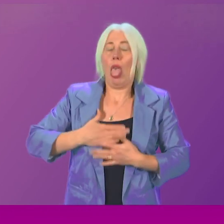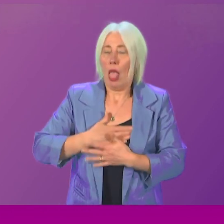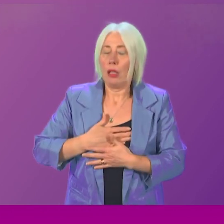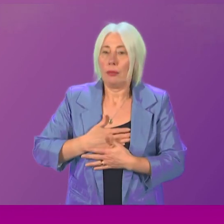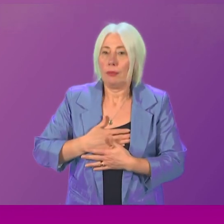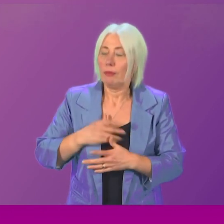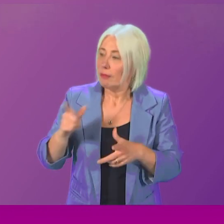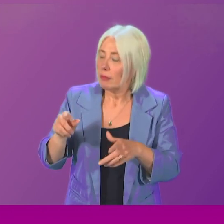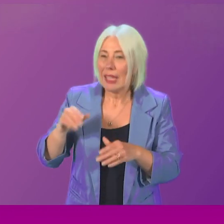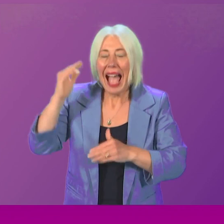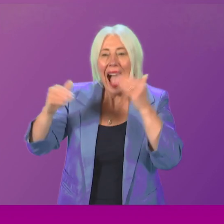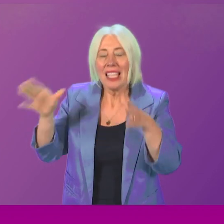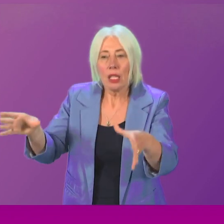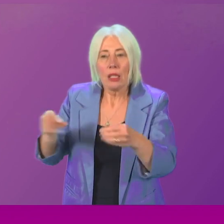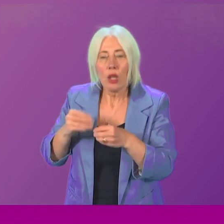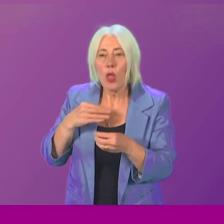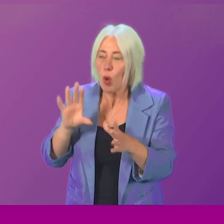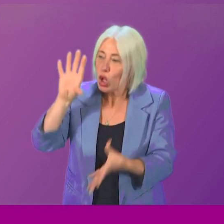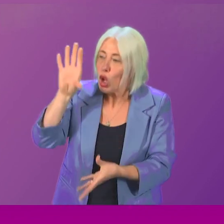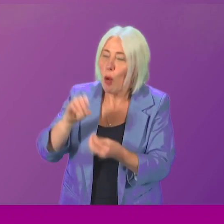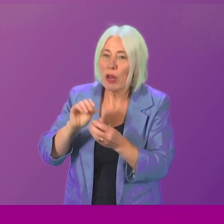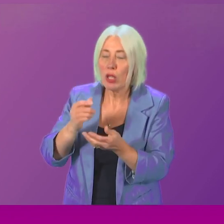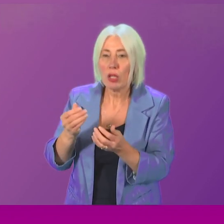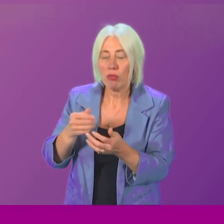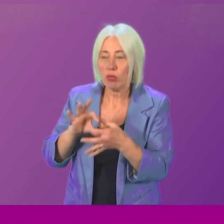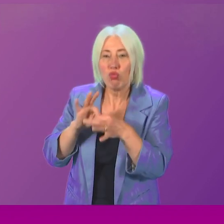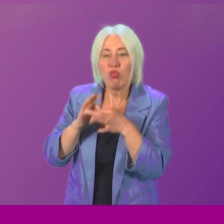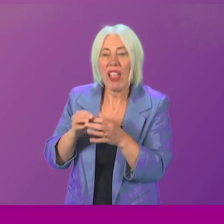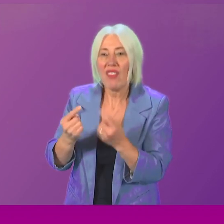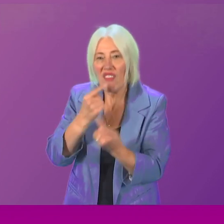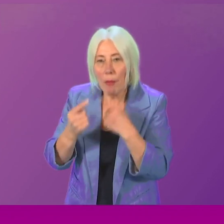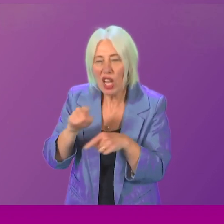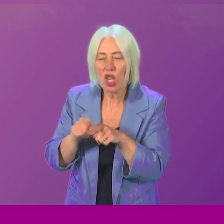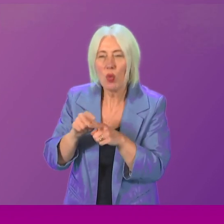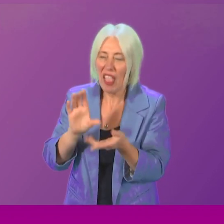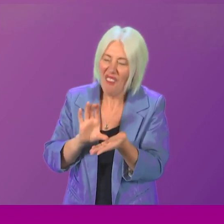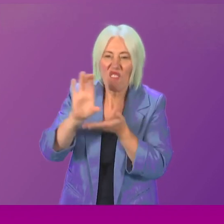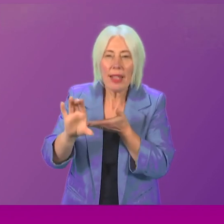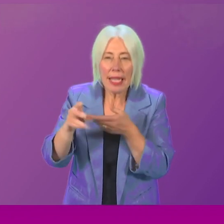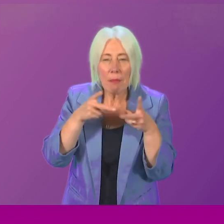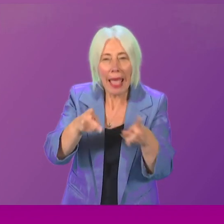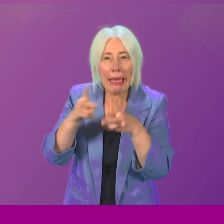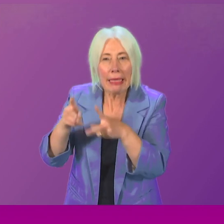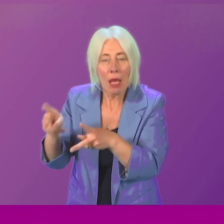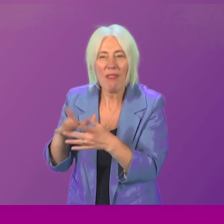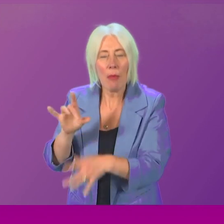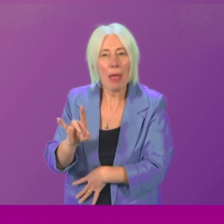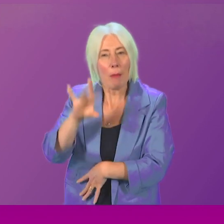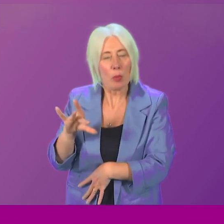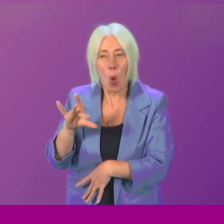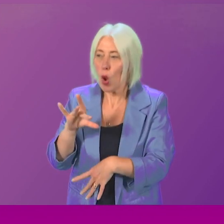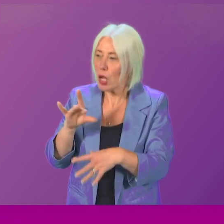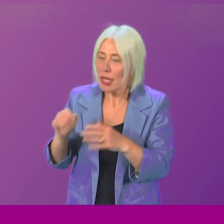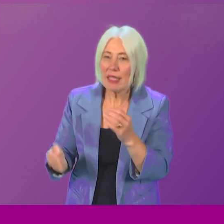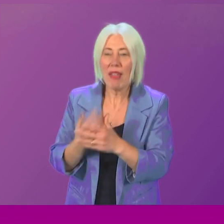comprehensive collection of relevant data and a commitment to develop specific funding mechanisms for bespoke developmental